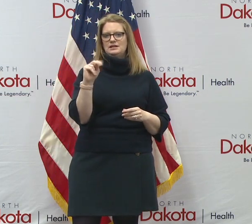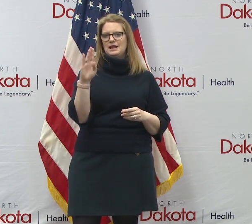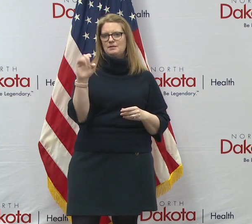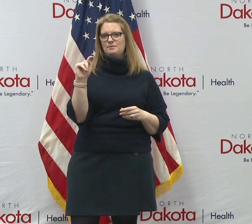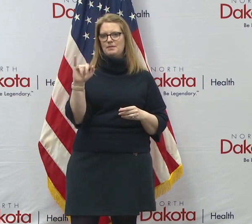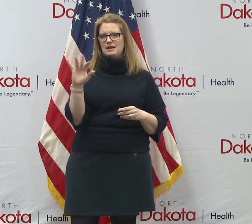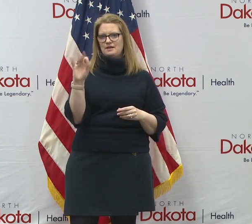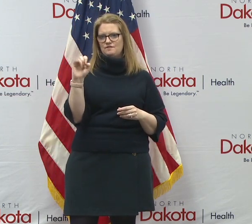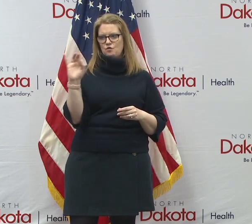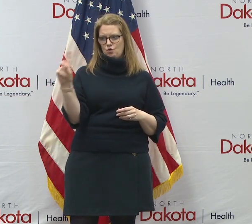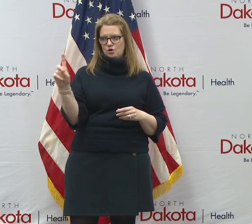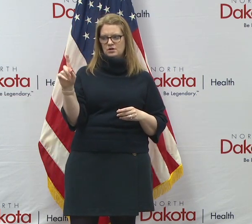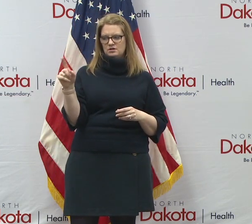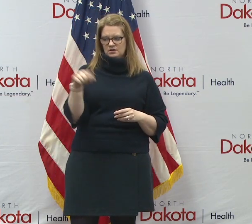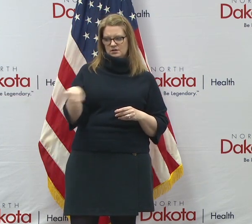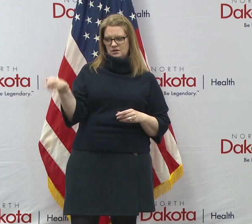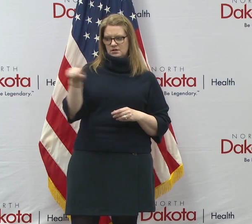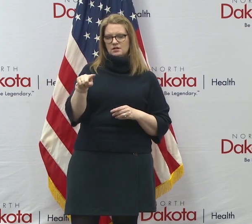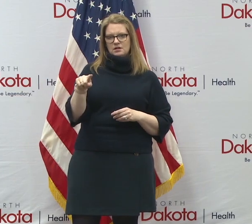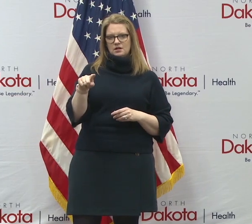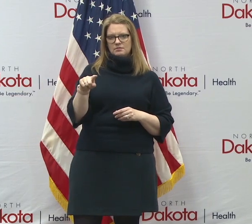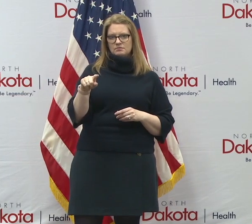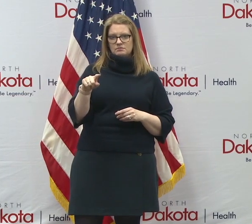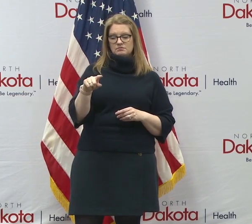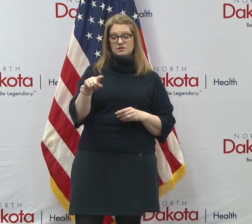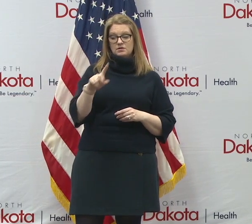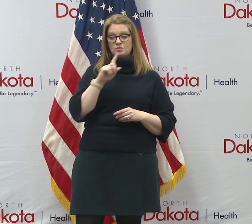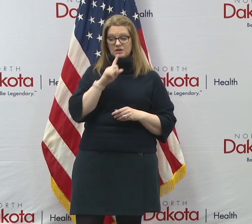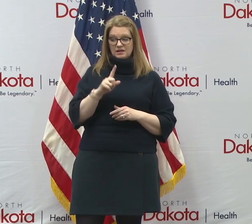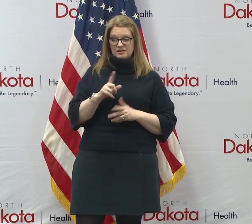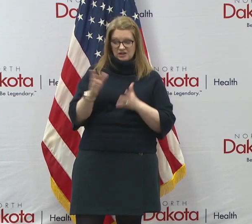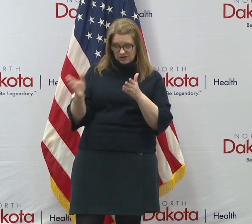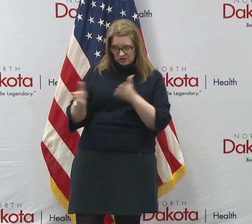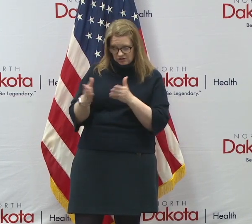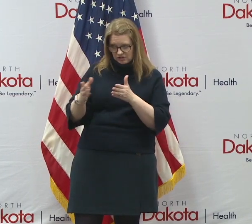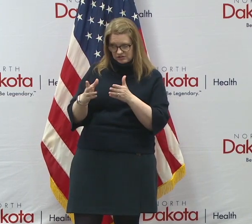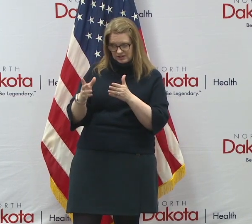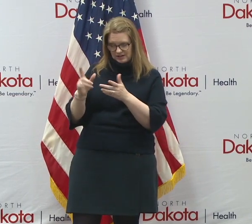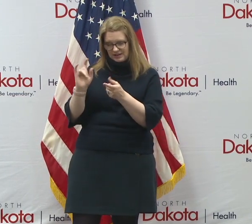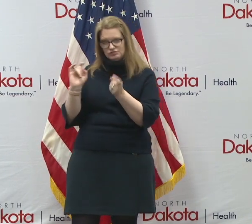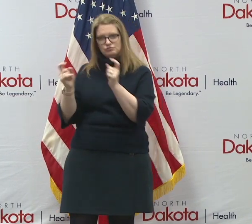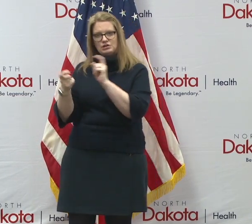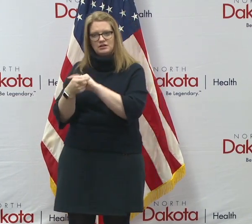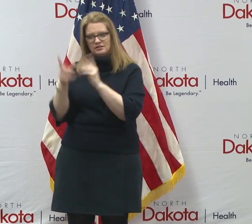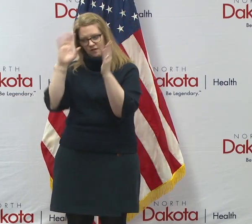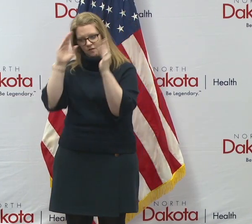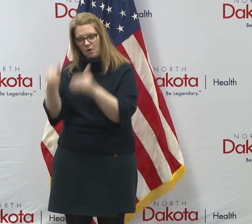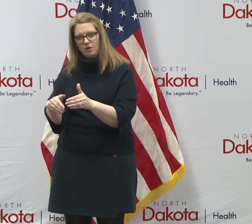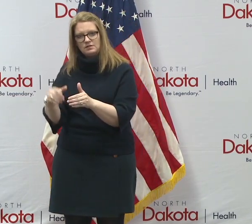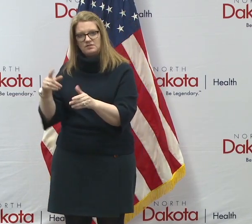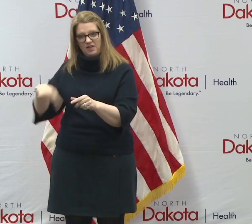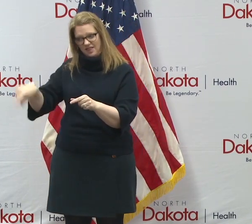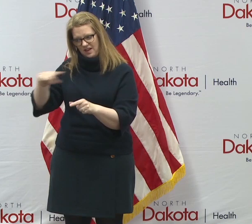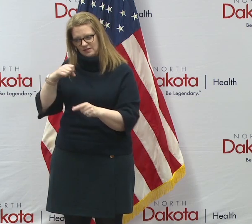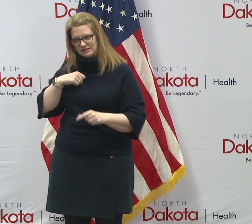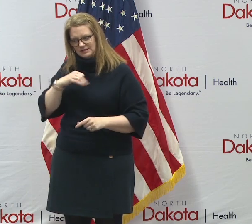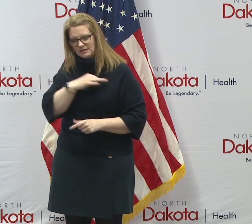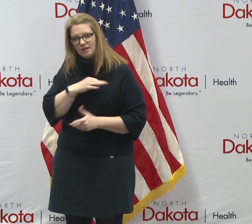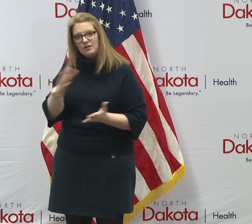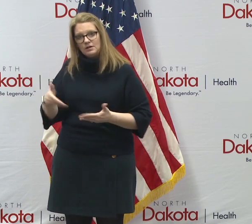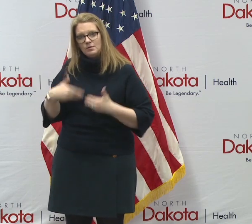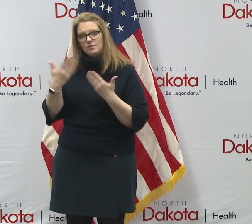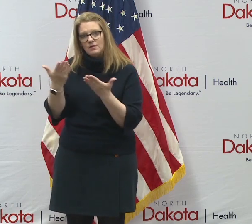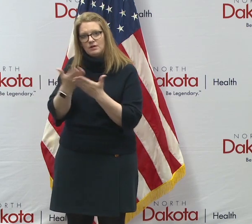they are redirecting a lot of their staffing to, um, focus on, uh, whether it's providing, uh, resources